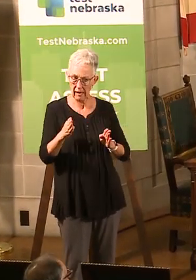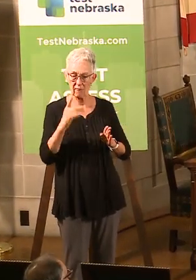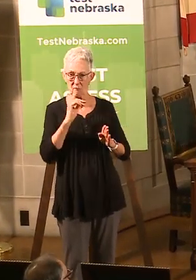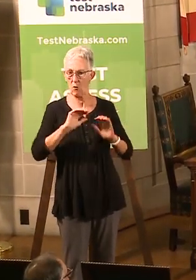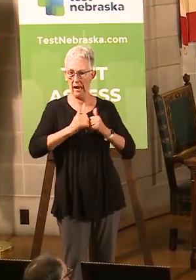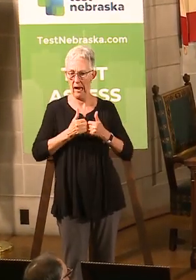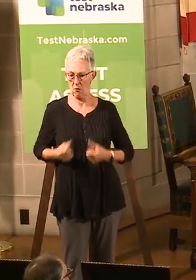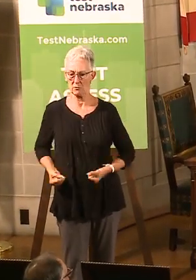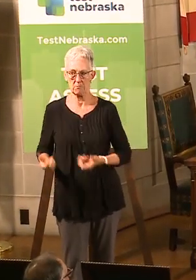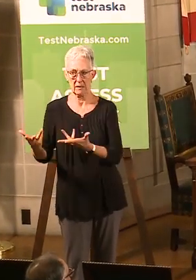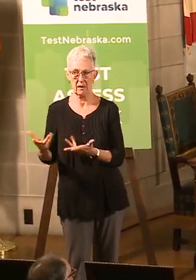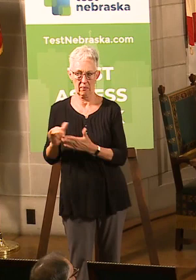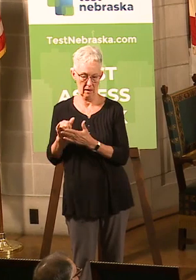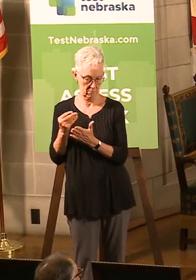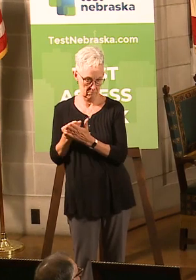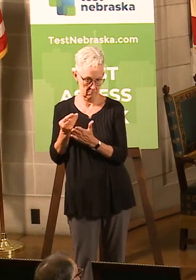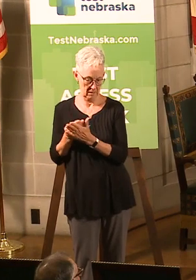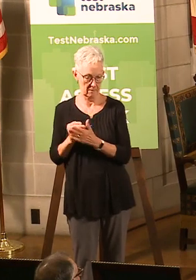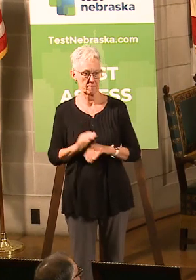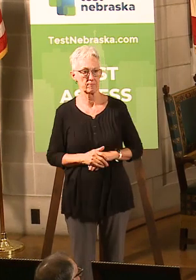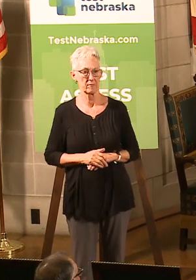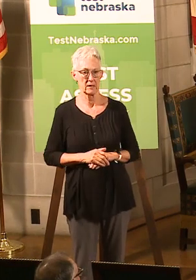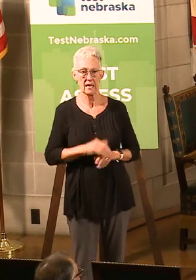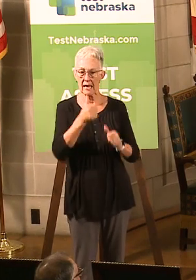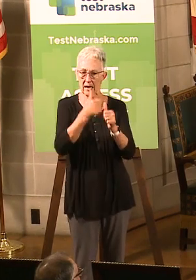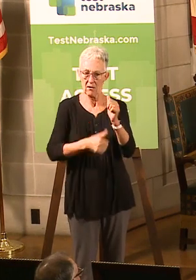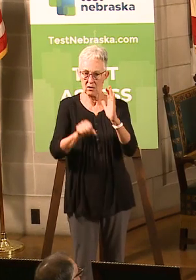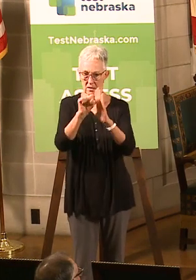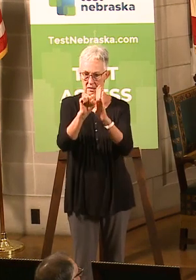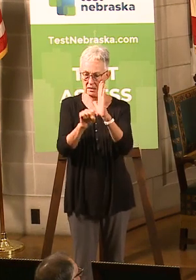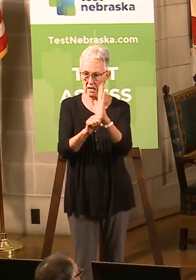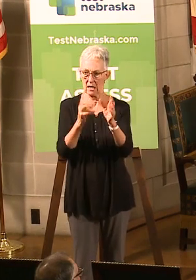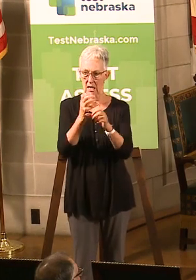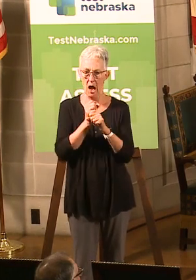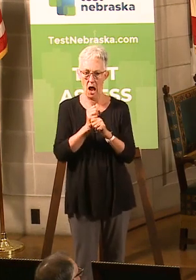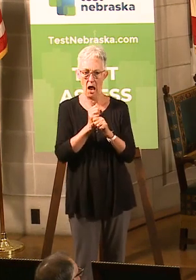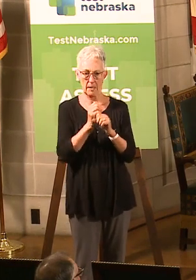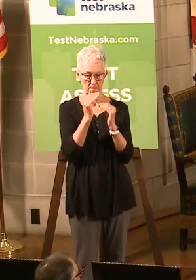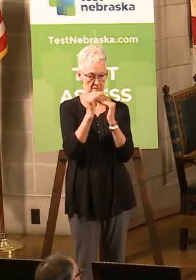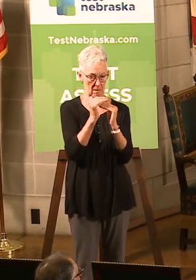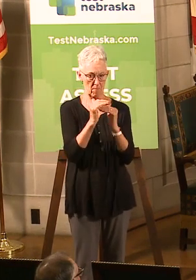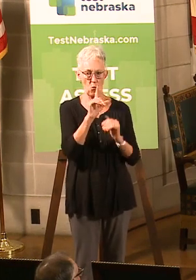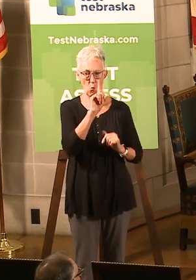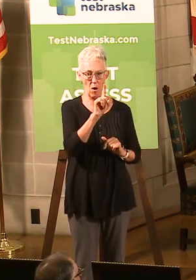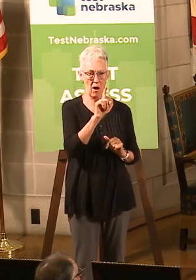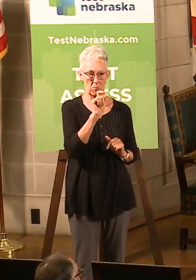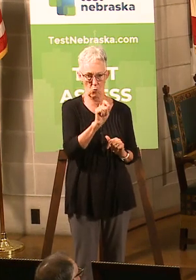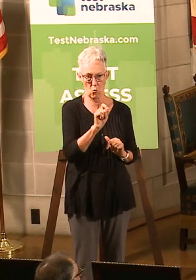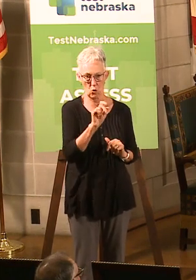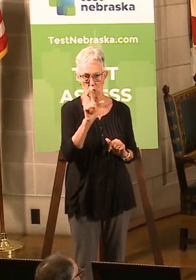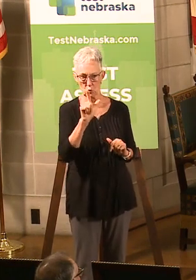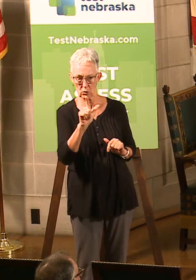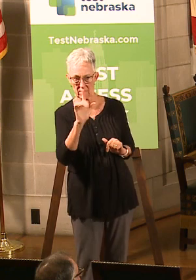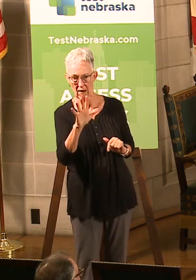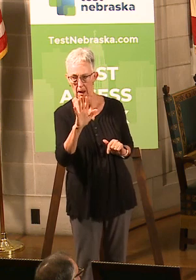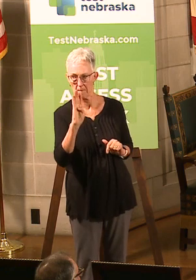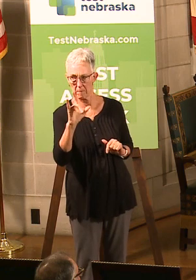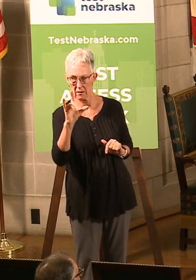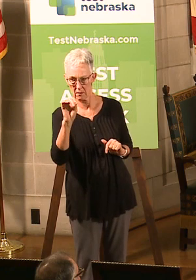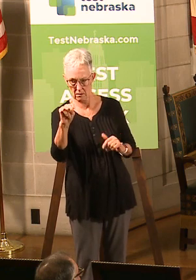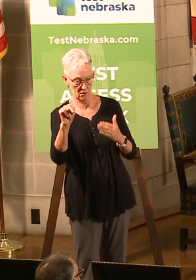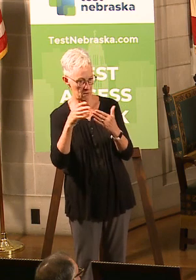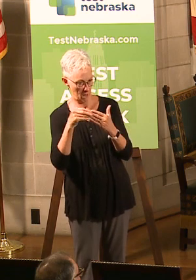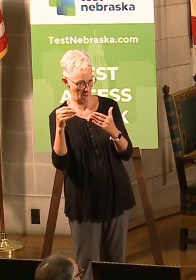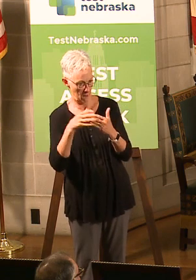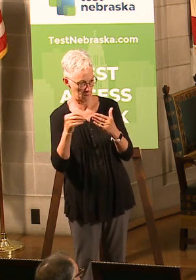that through the CARES Act, every state got a minimum of $1.25 billion. Now, for population centers